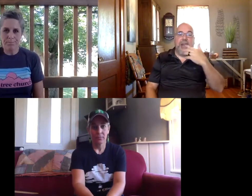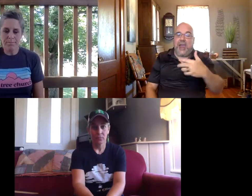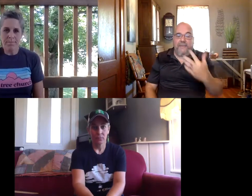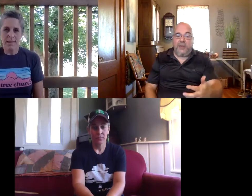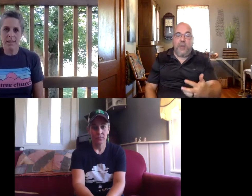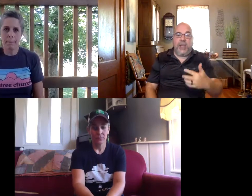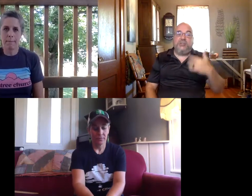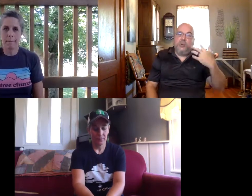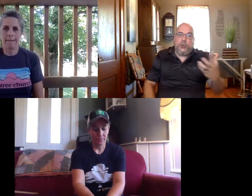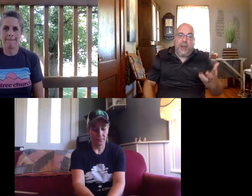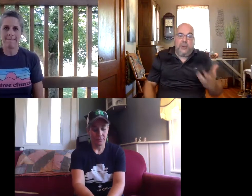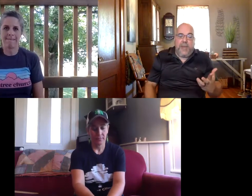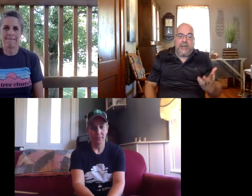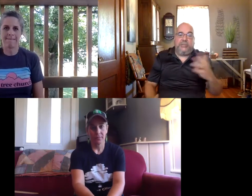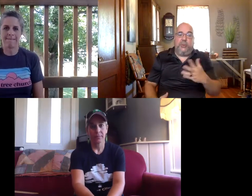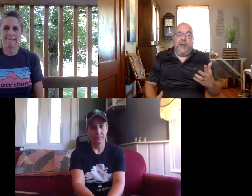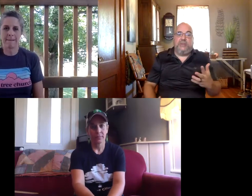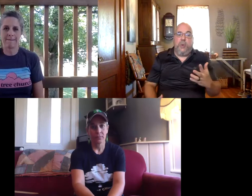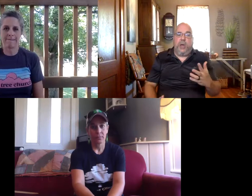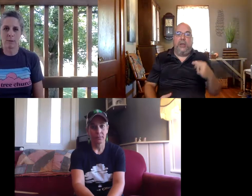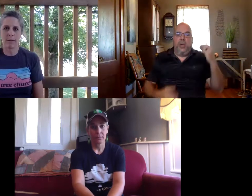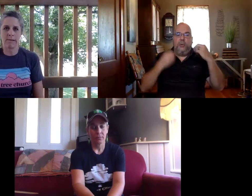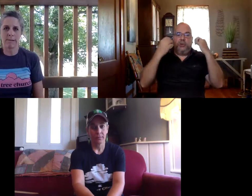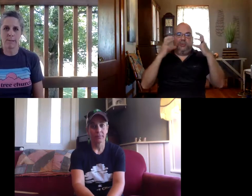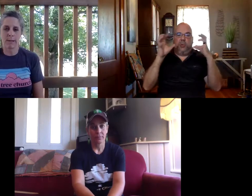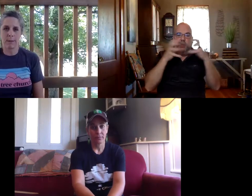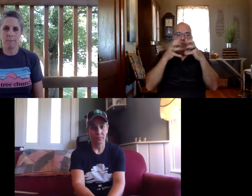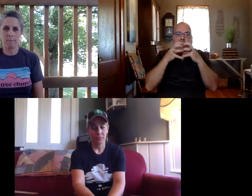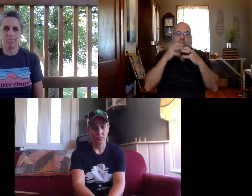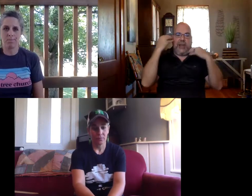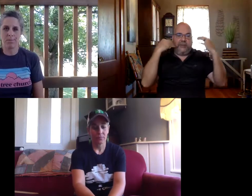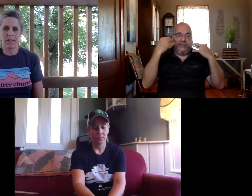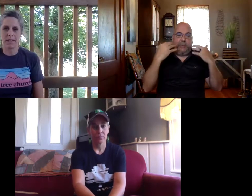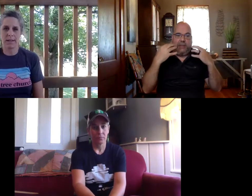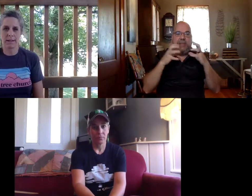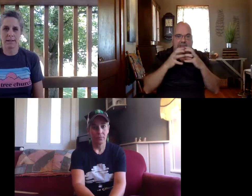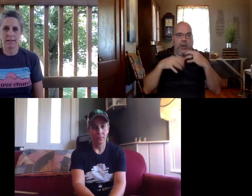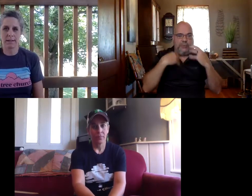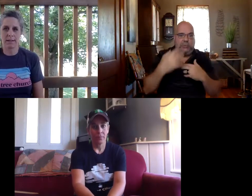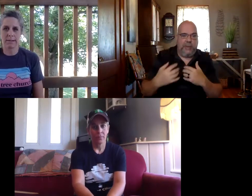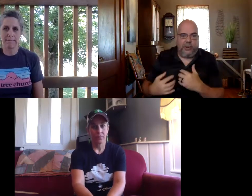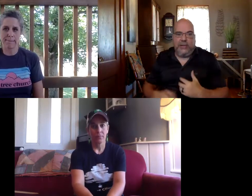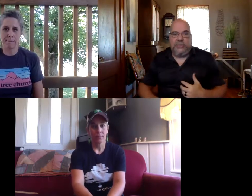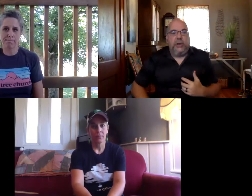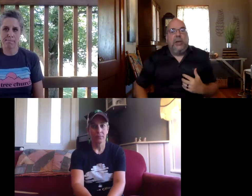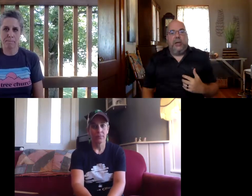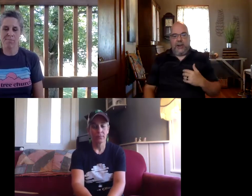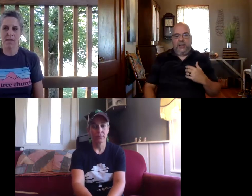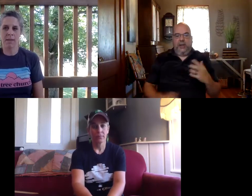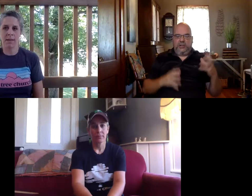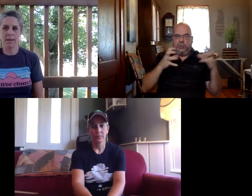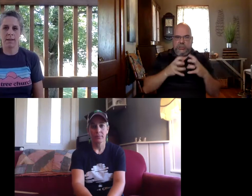you one in every way so try your best to remain as one when you when you put it all together and say what it means it helps you remember it easier